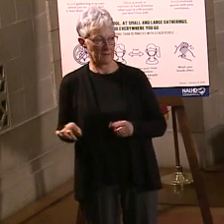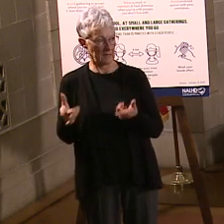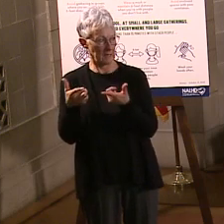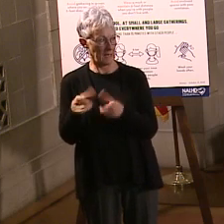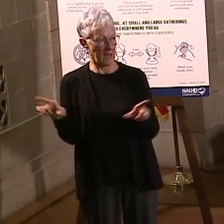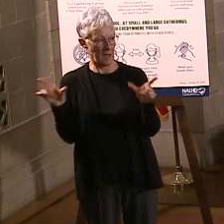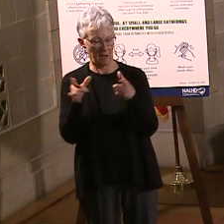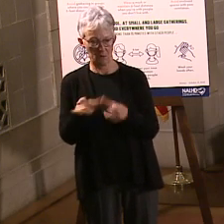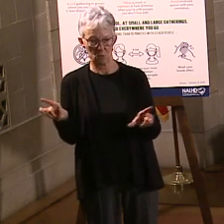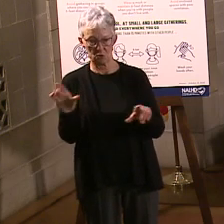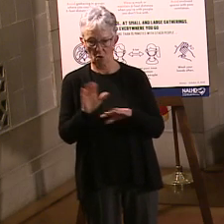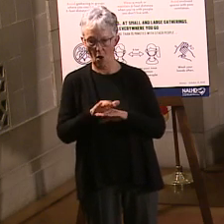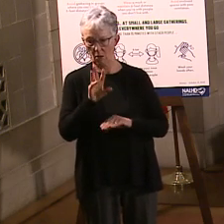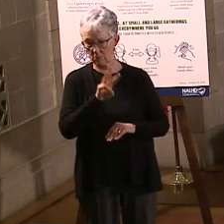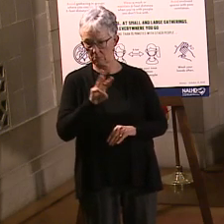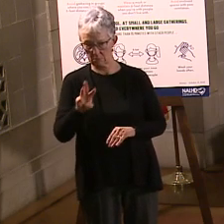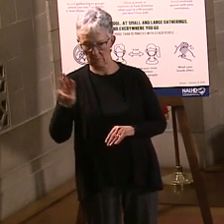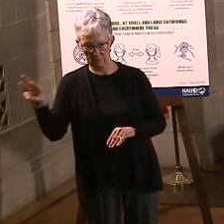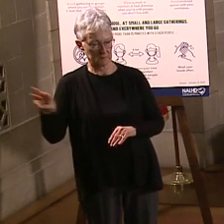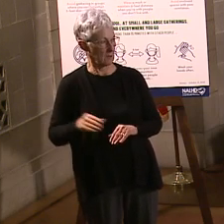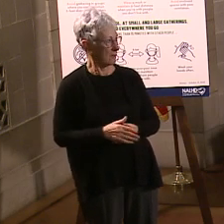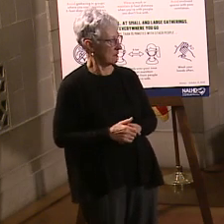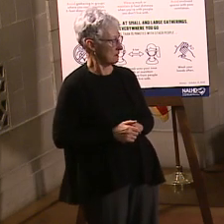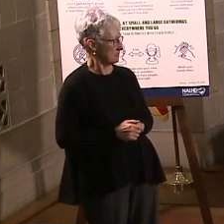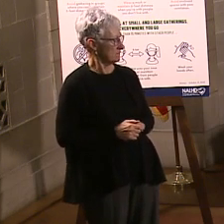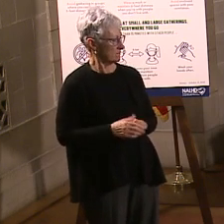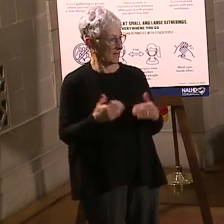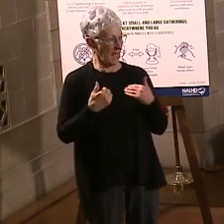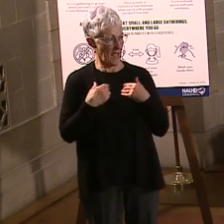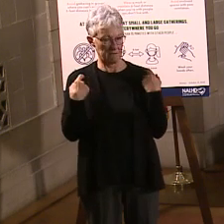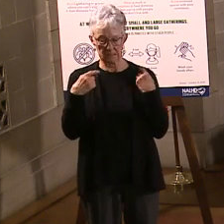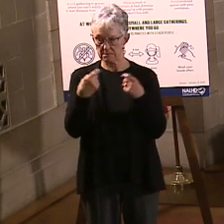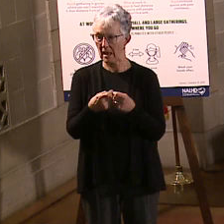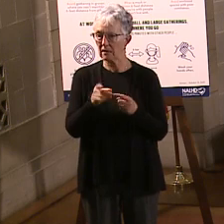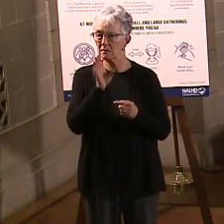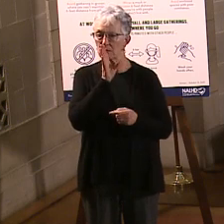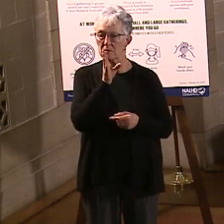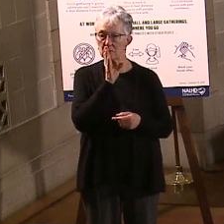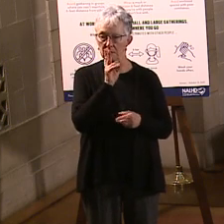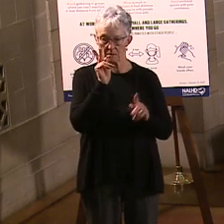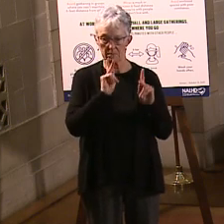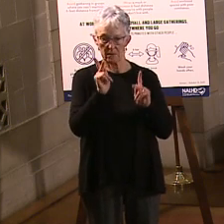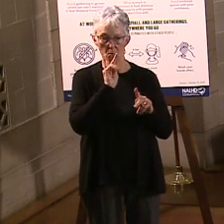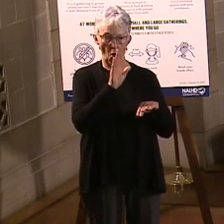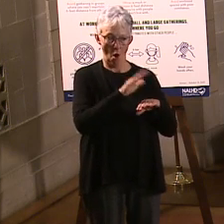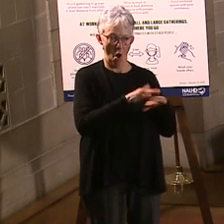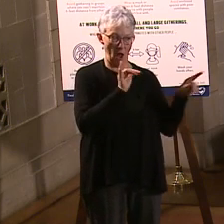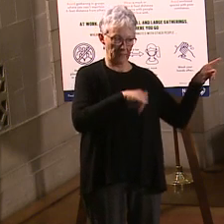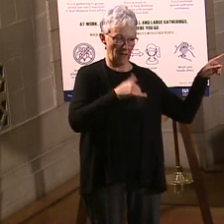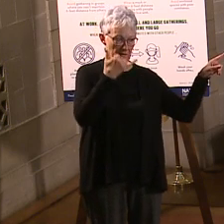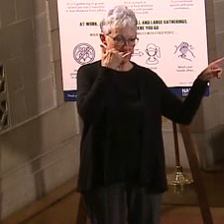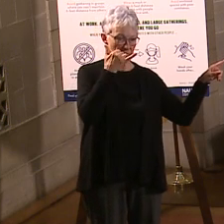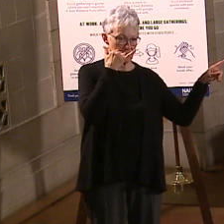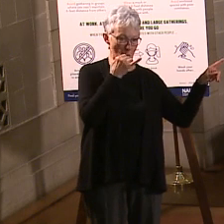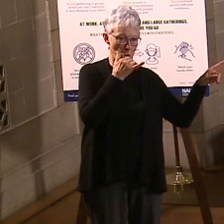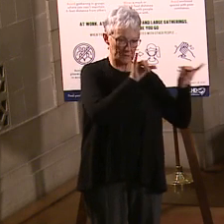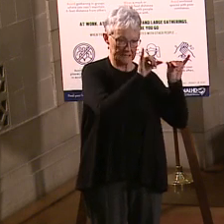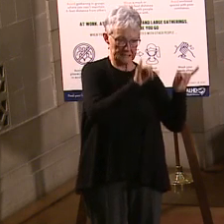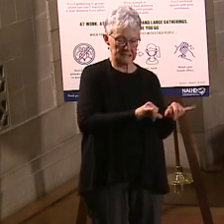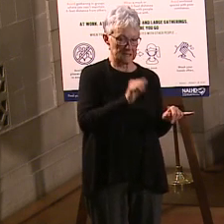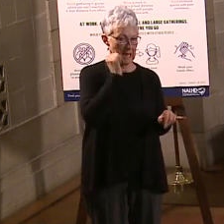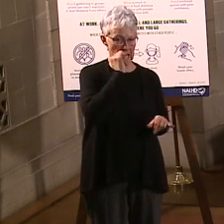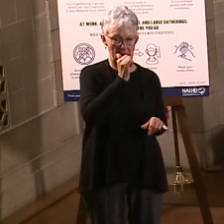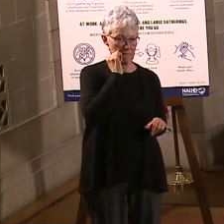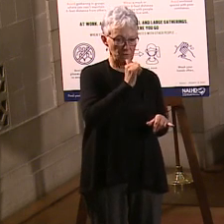speaking folks who are on, who are on every shift. So they should be able to help you. The third